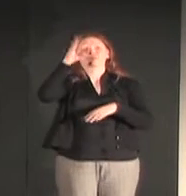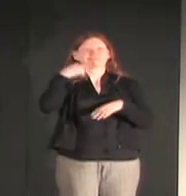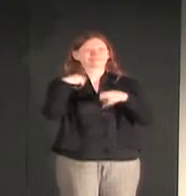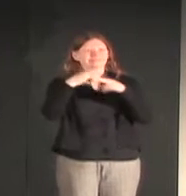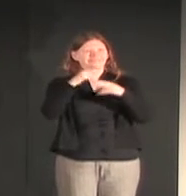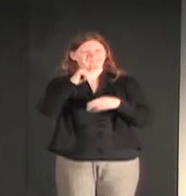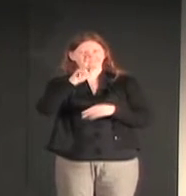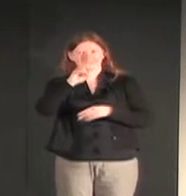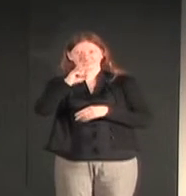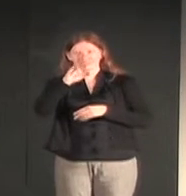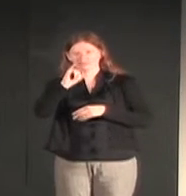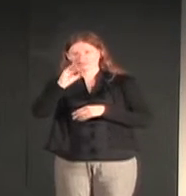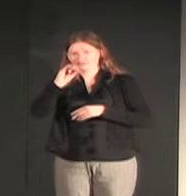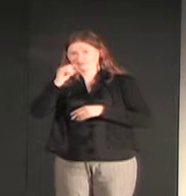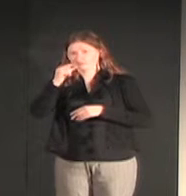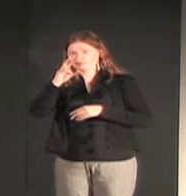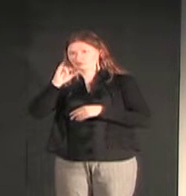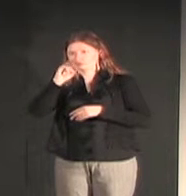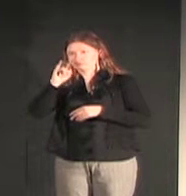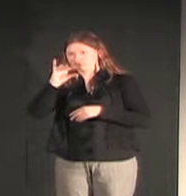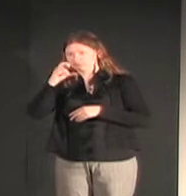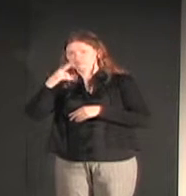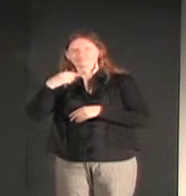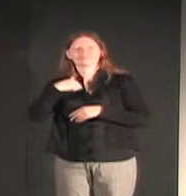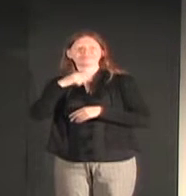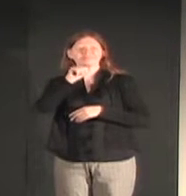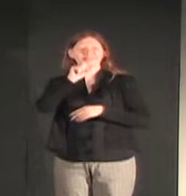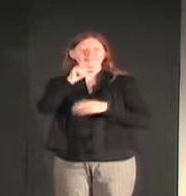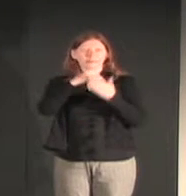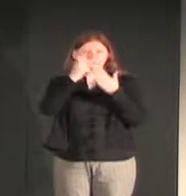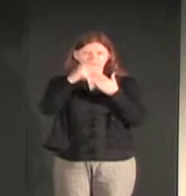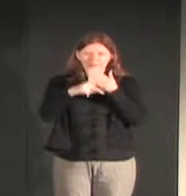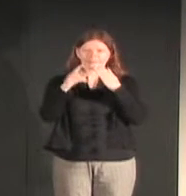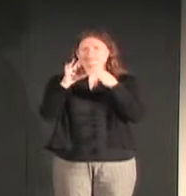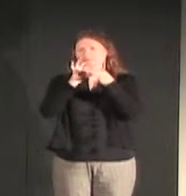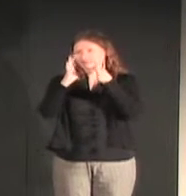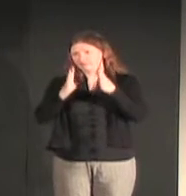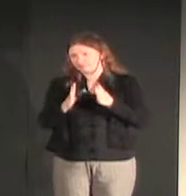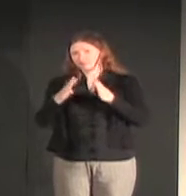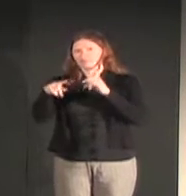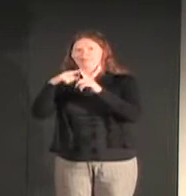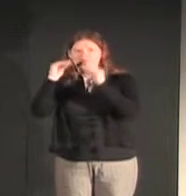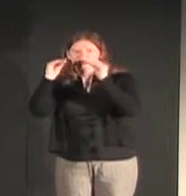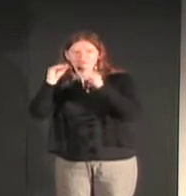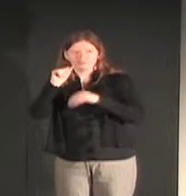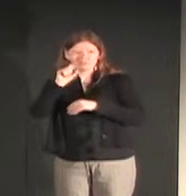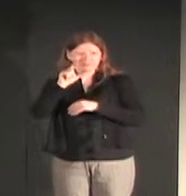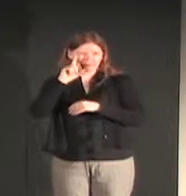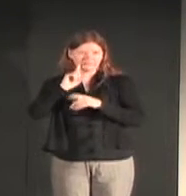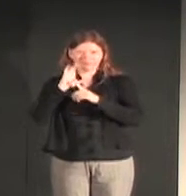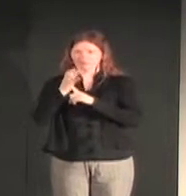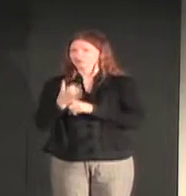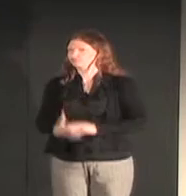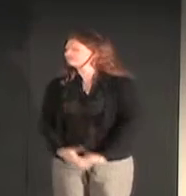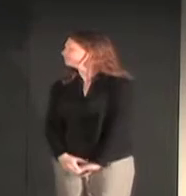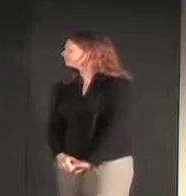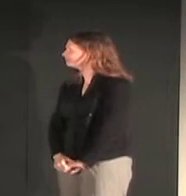Hello, and I am Carrie Ogrizovich. I am the ASL program coordinator, and I also teach